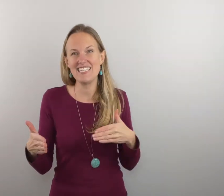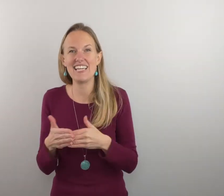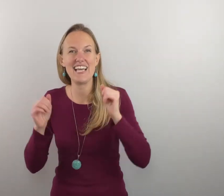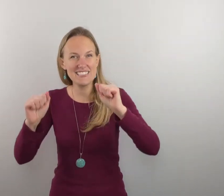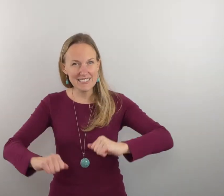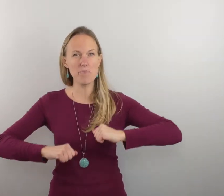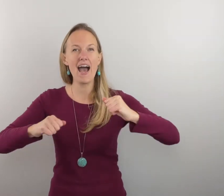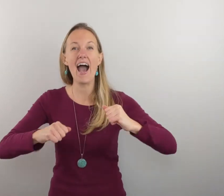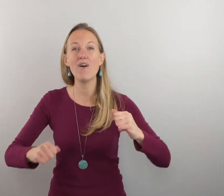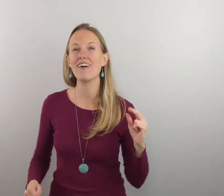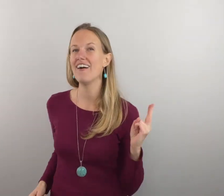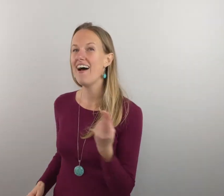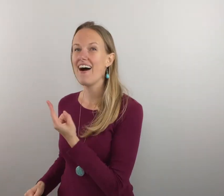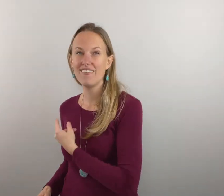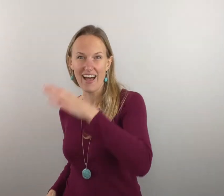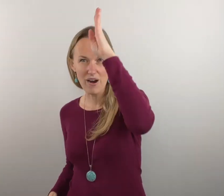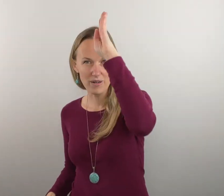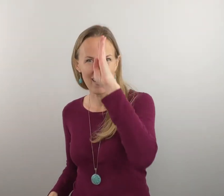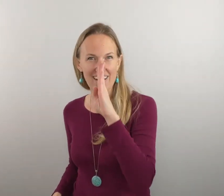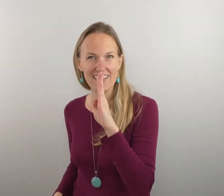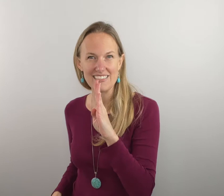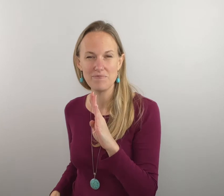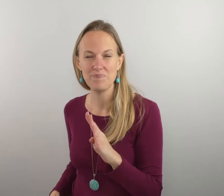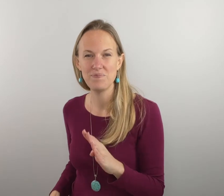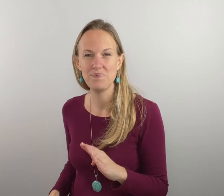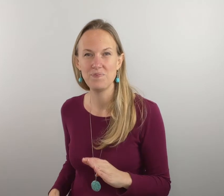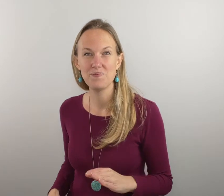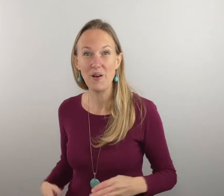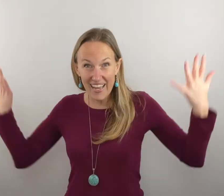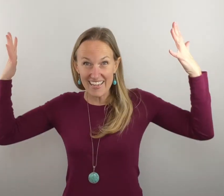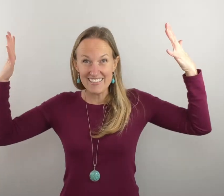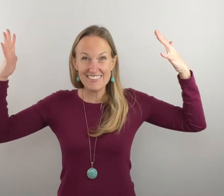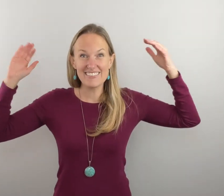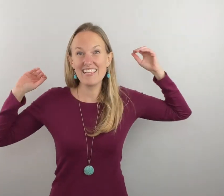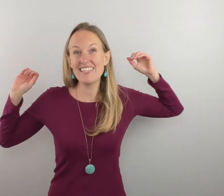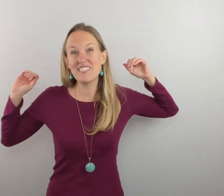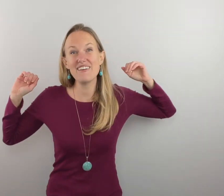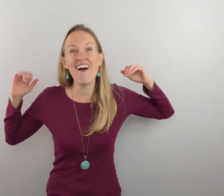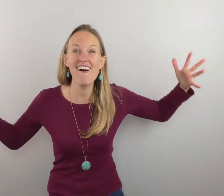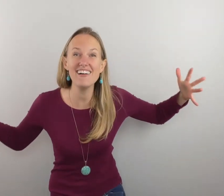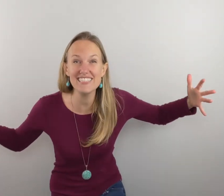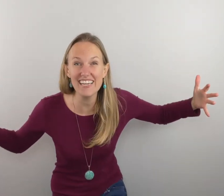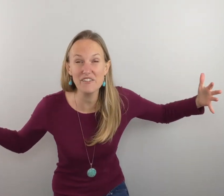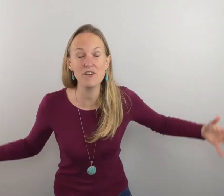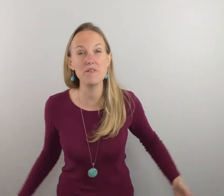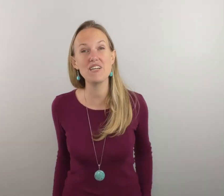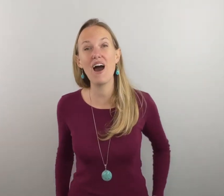the power of our god okay so now let's do it all together from the top